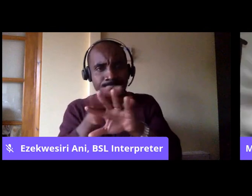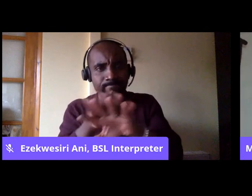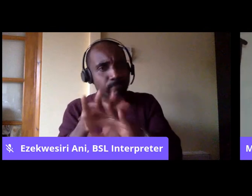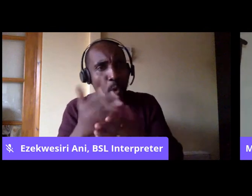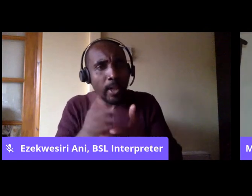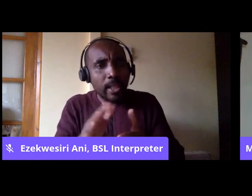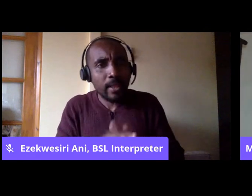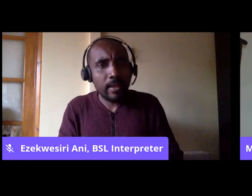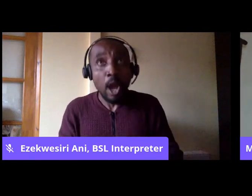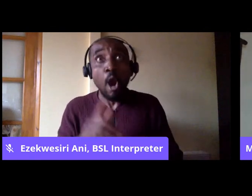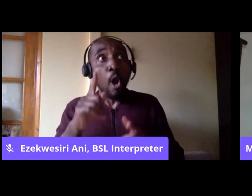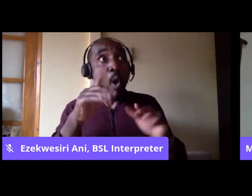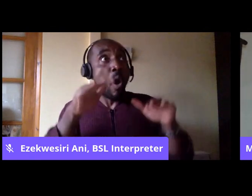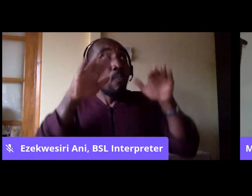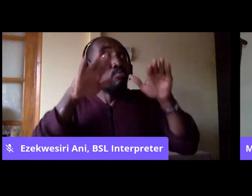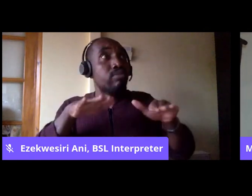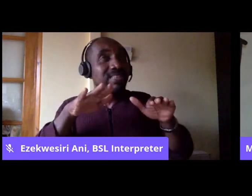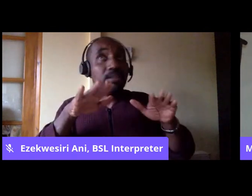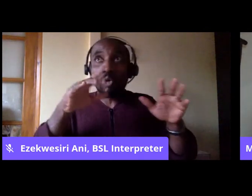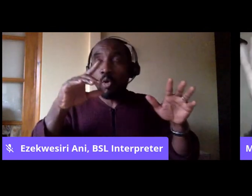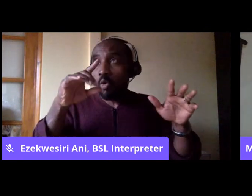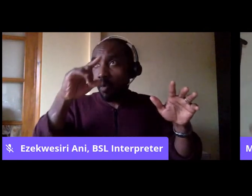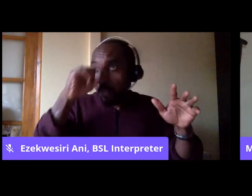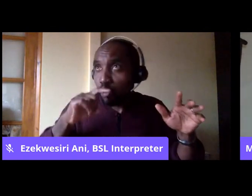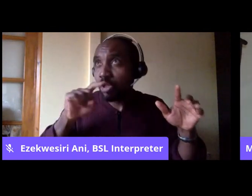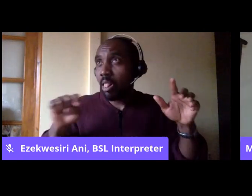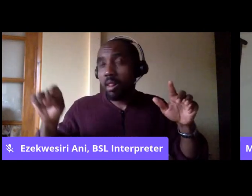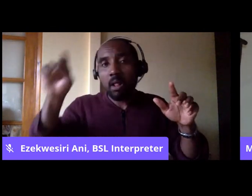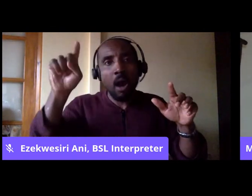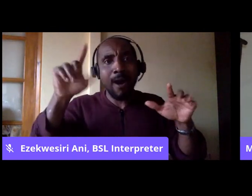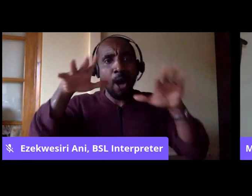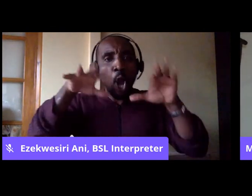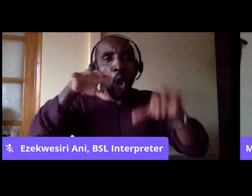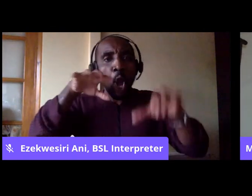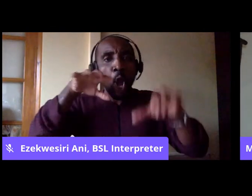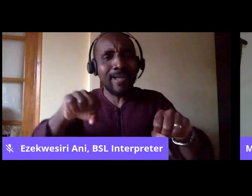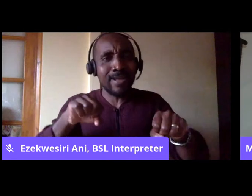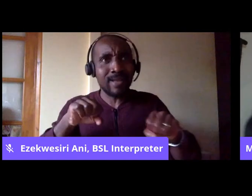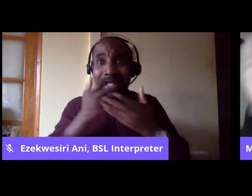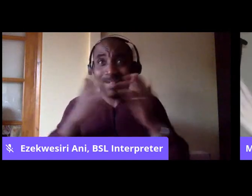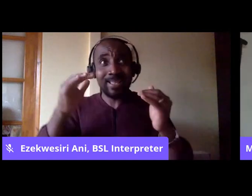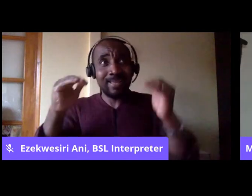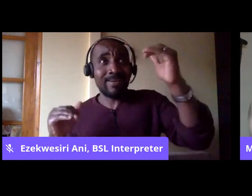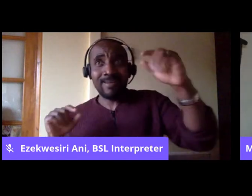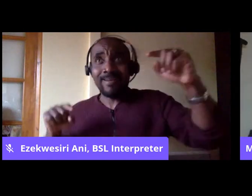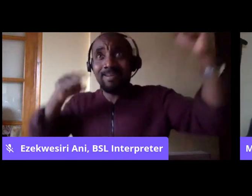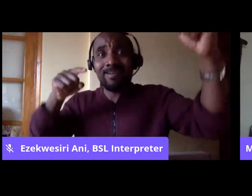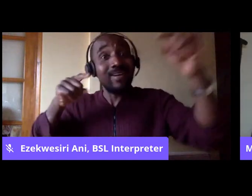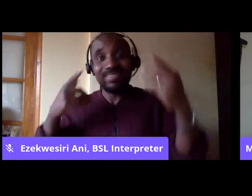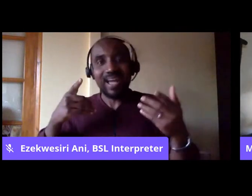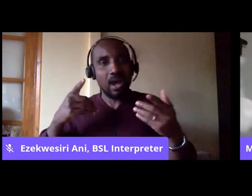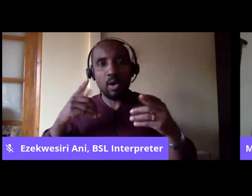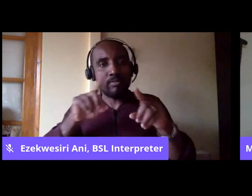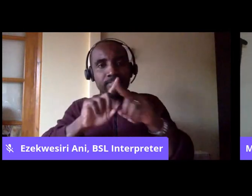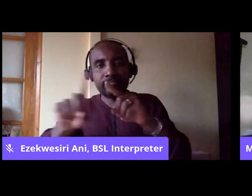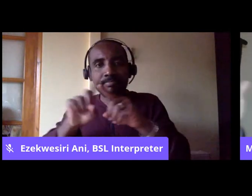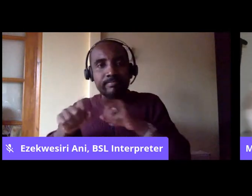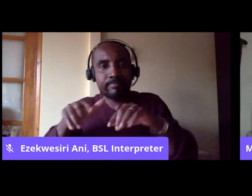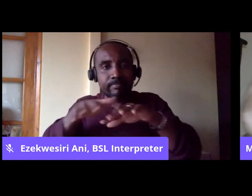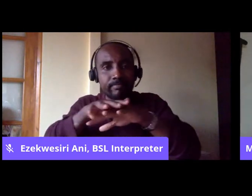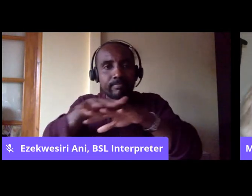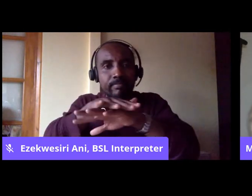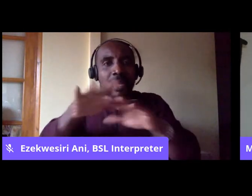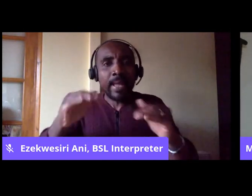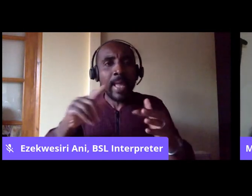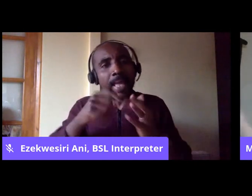opponent. Now we have to take a step back and really look at all of the interests at play because the boundaries of who the elite